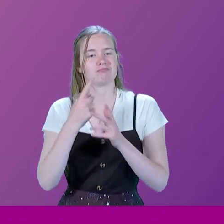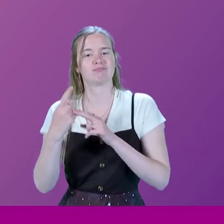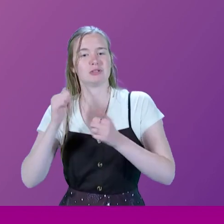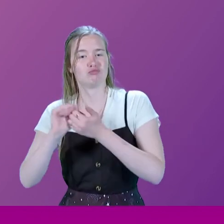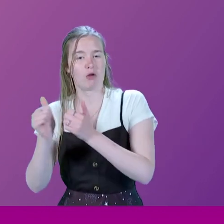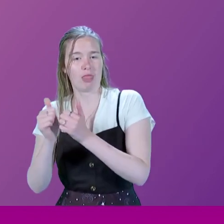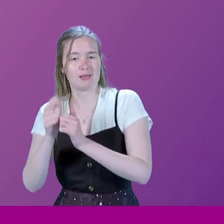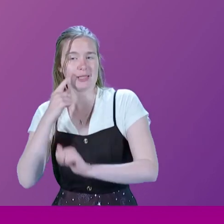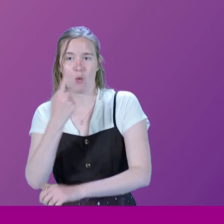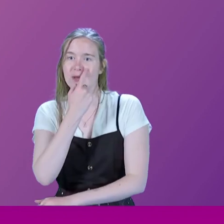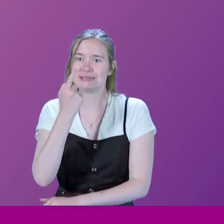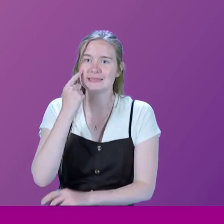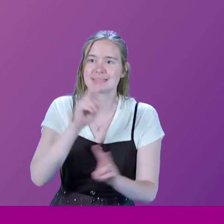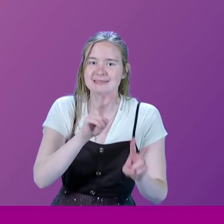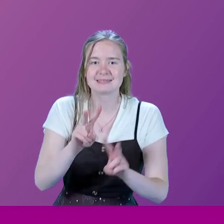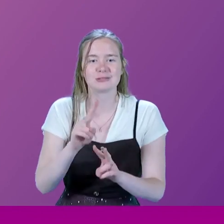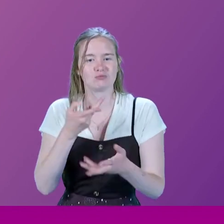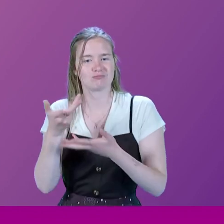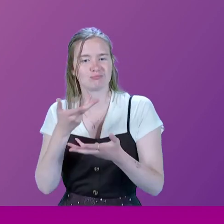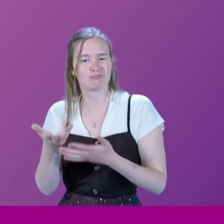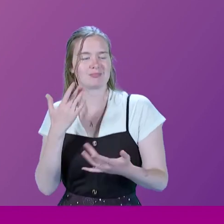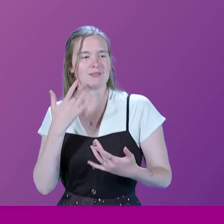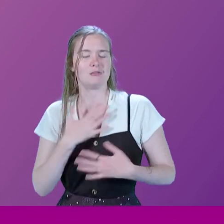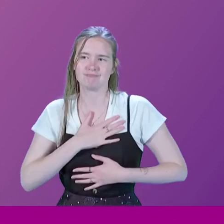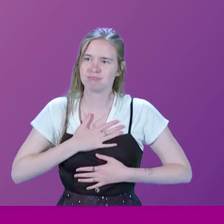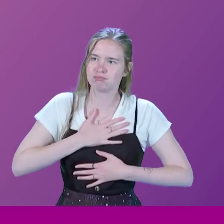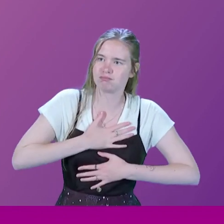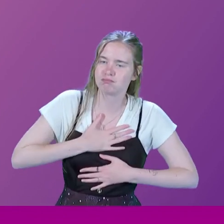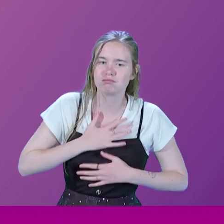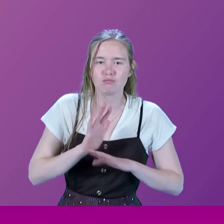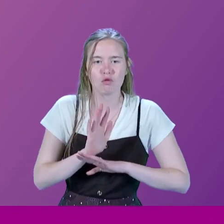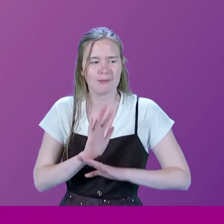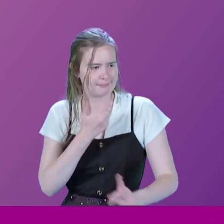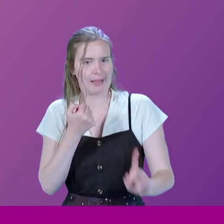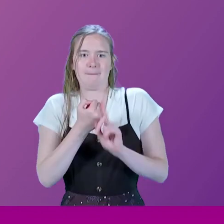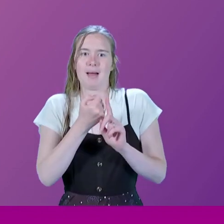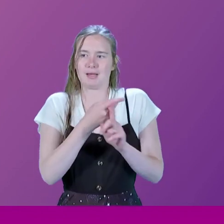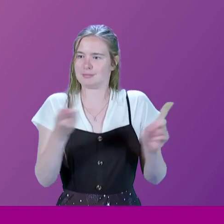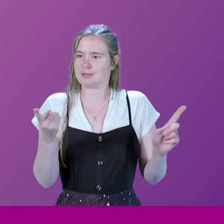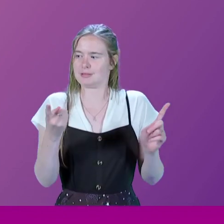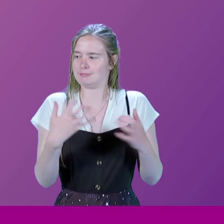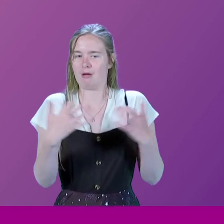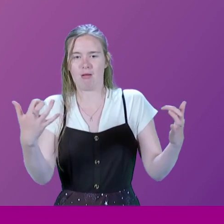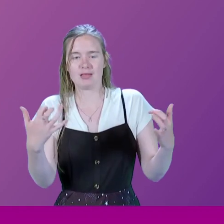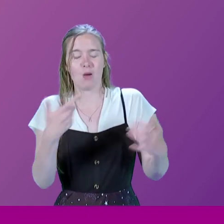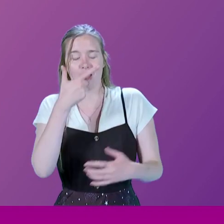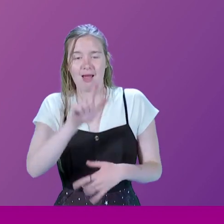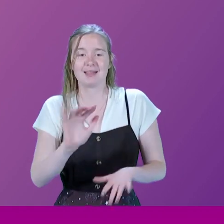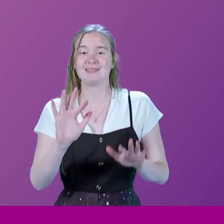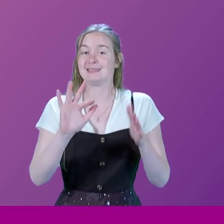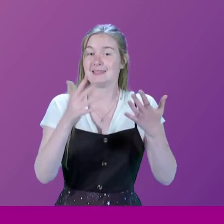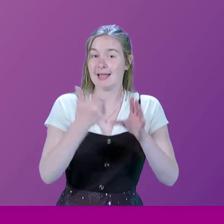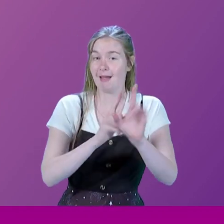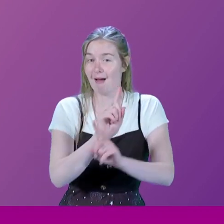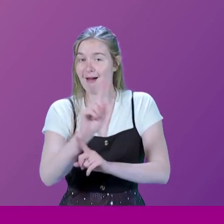as the witnesses. And this was, as you can imagine, a rather emotive programme and made a bit of an impact. And I was lucky enough that ten years later,